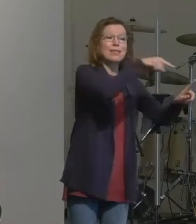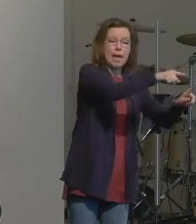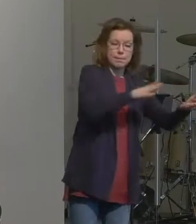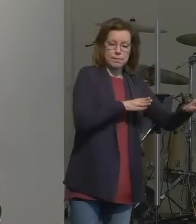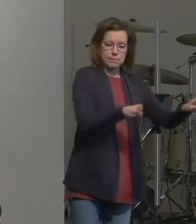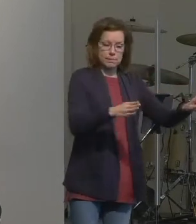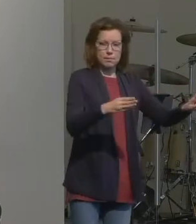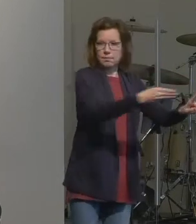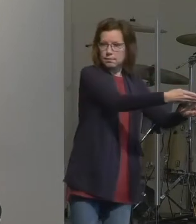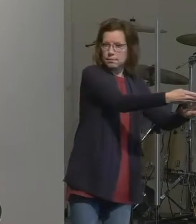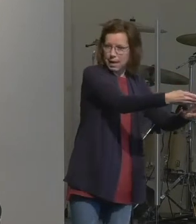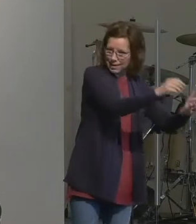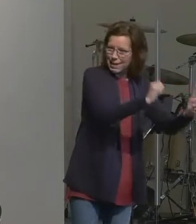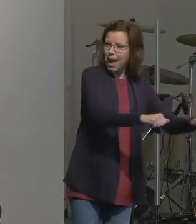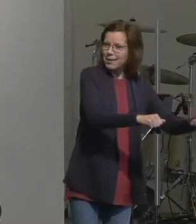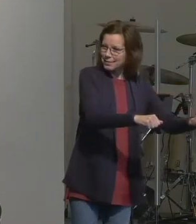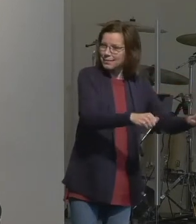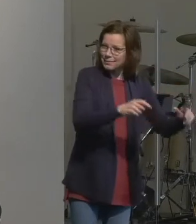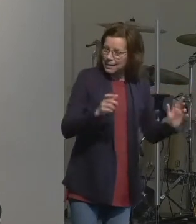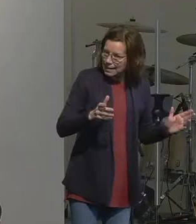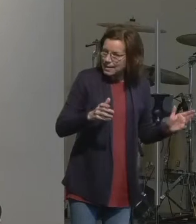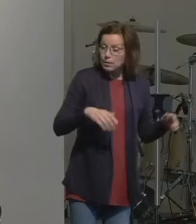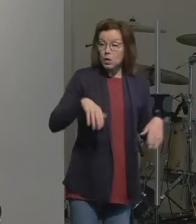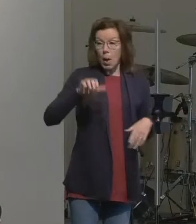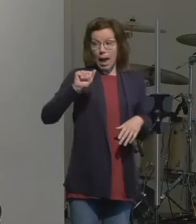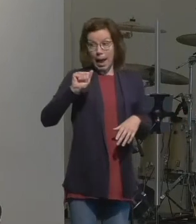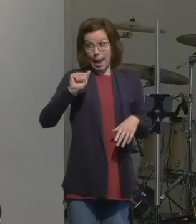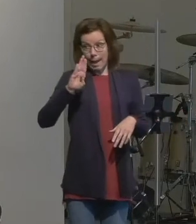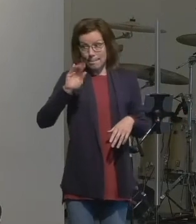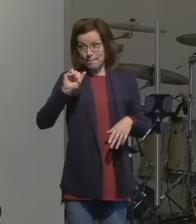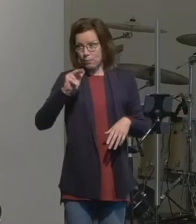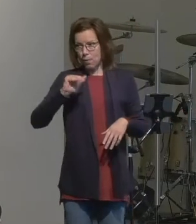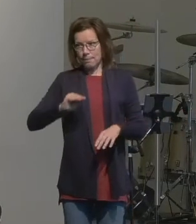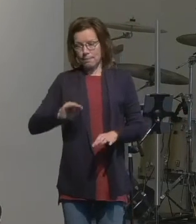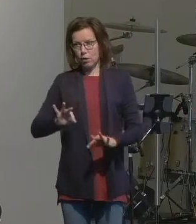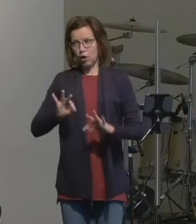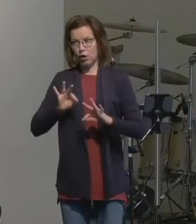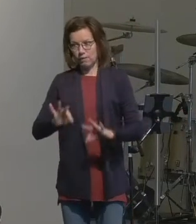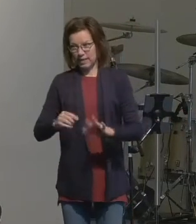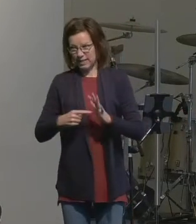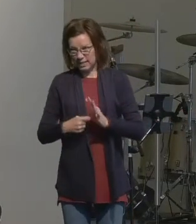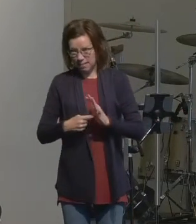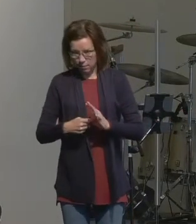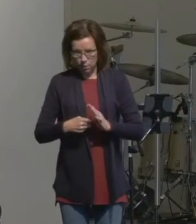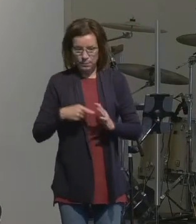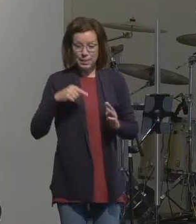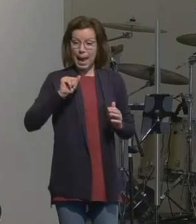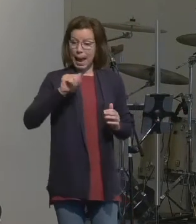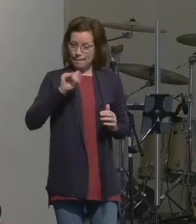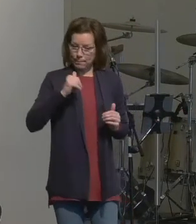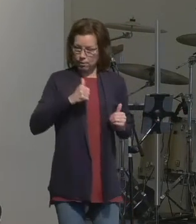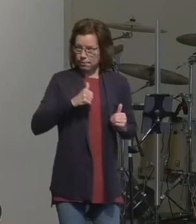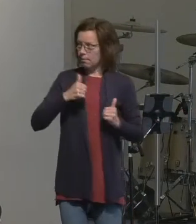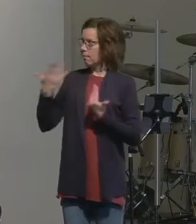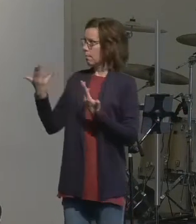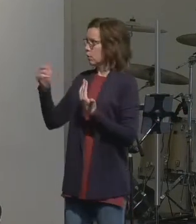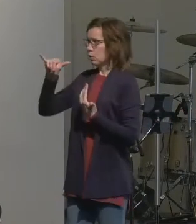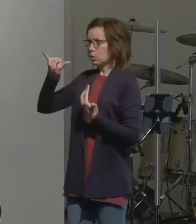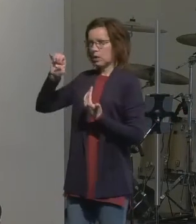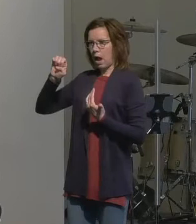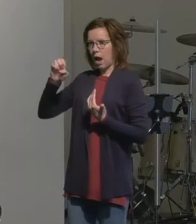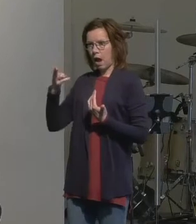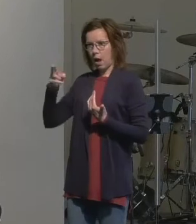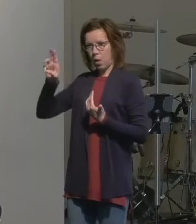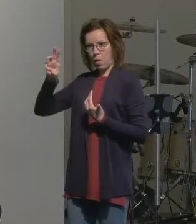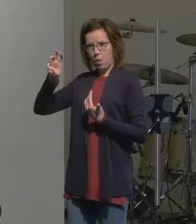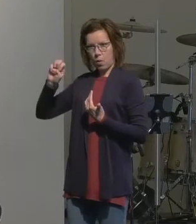this is absolutely the case when you look at Abram because Abram is coming into an encounter with Yahweh God and what's happening is he's saying I